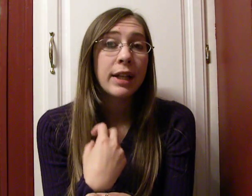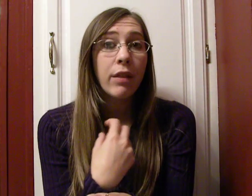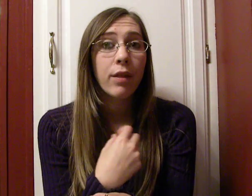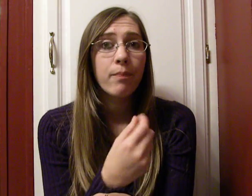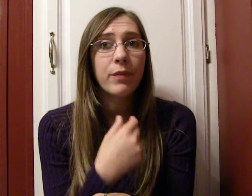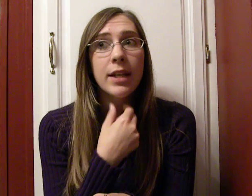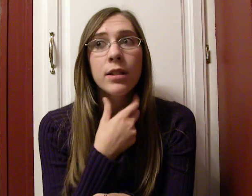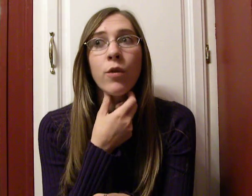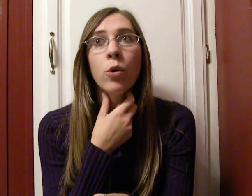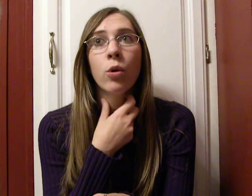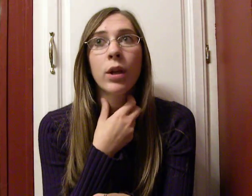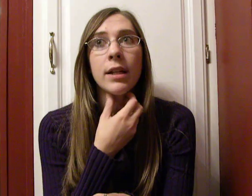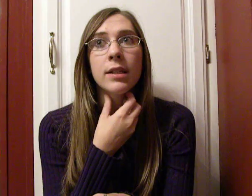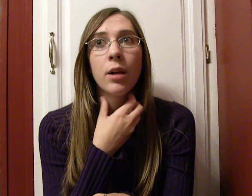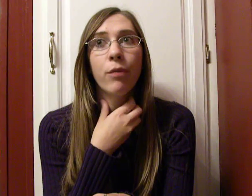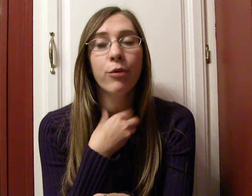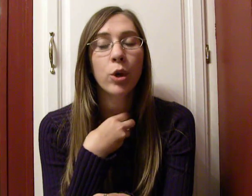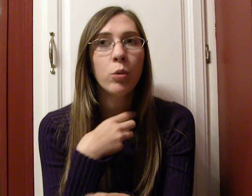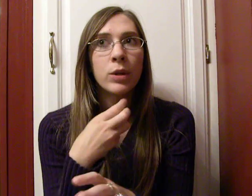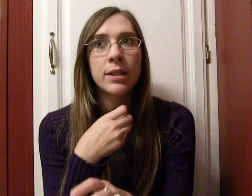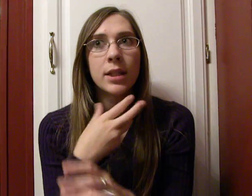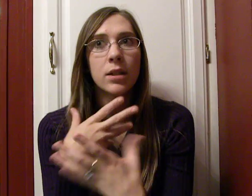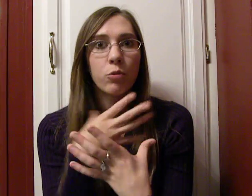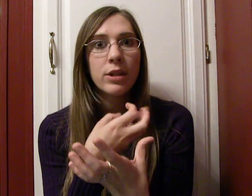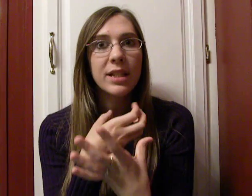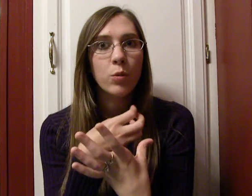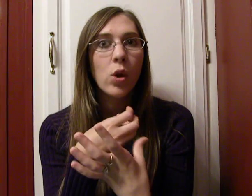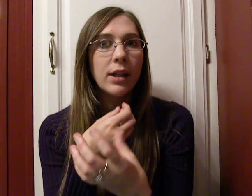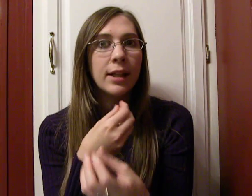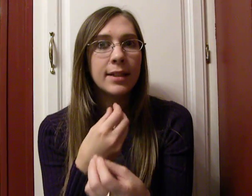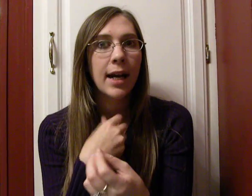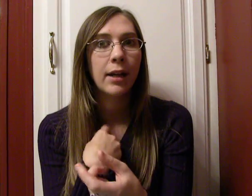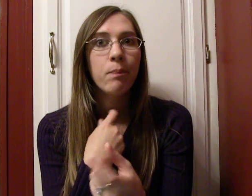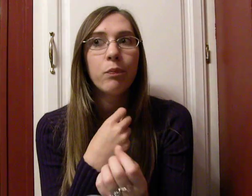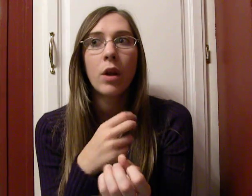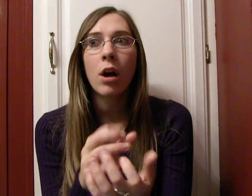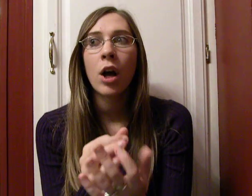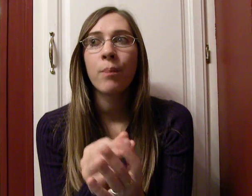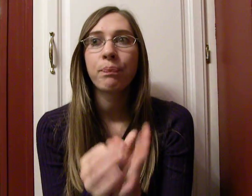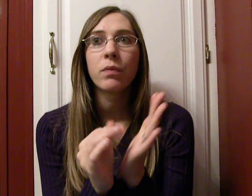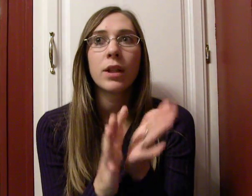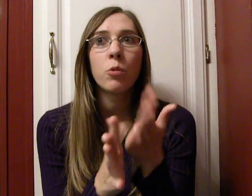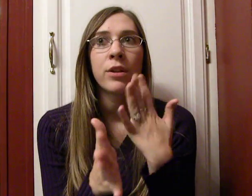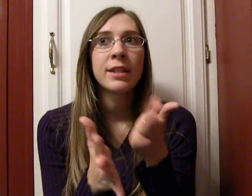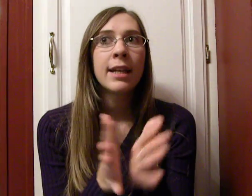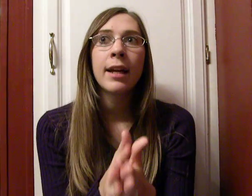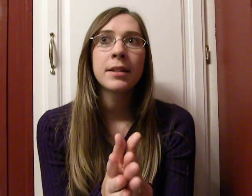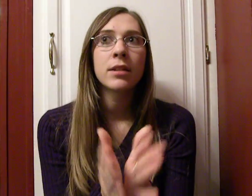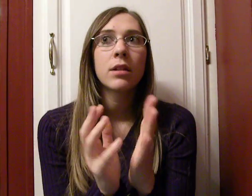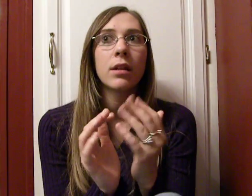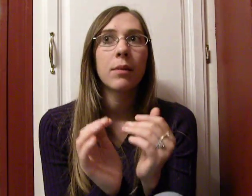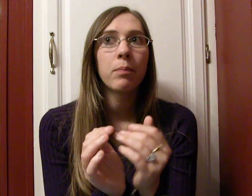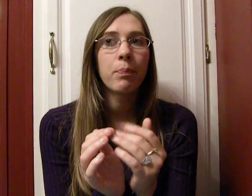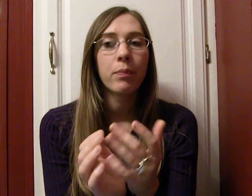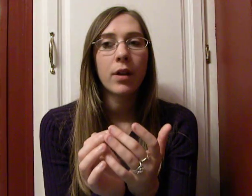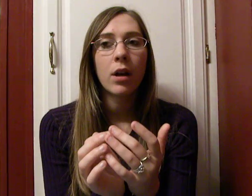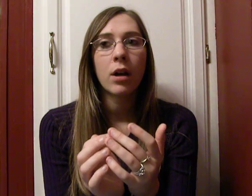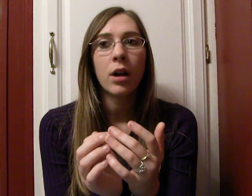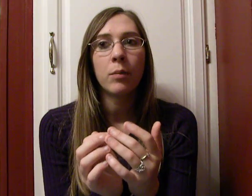breathe. His vocal, his, um, throat was really swollen inside. Um, with DS, um,